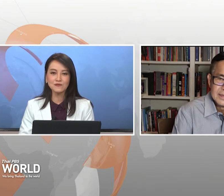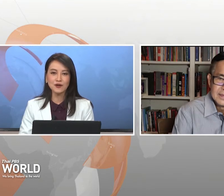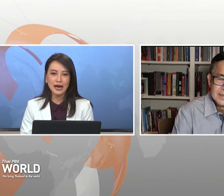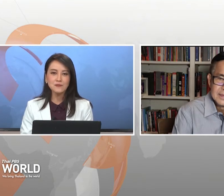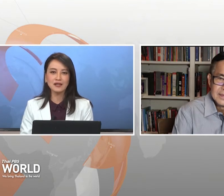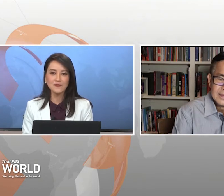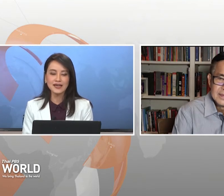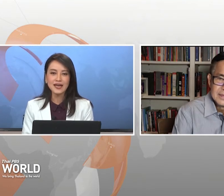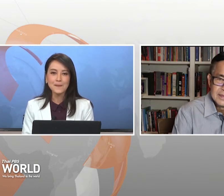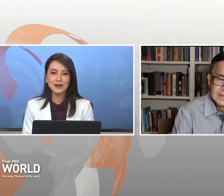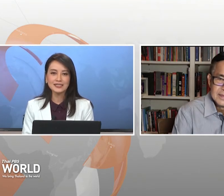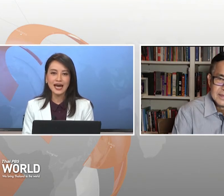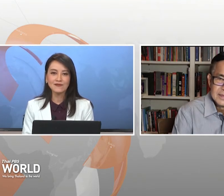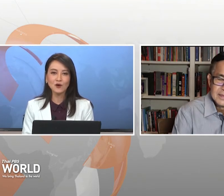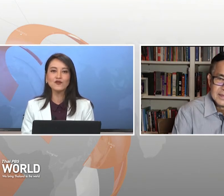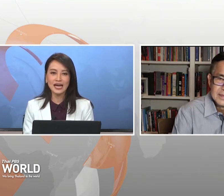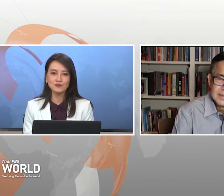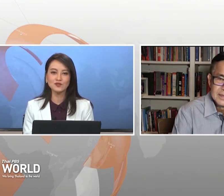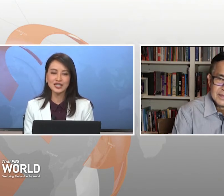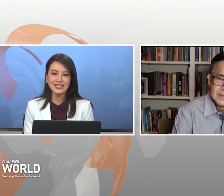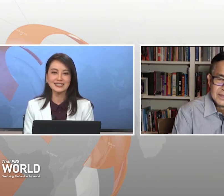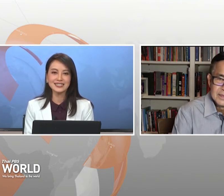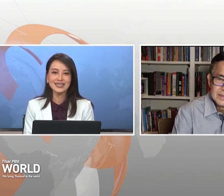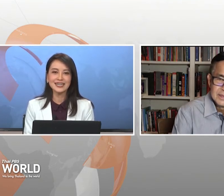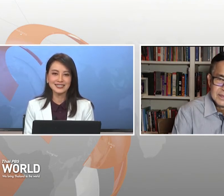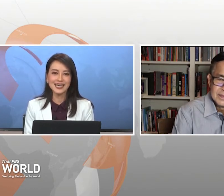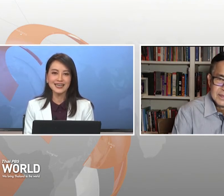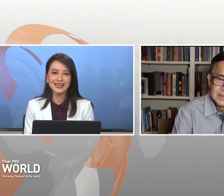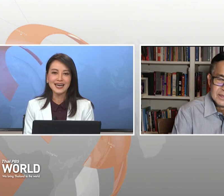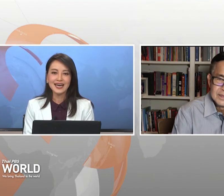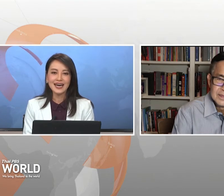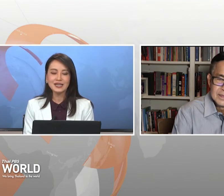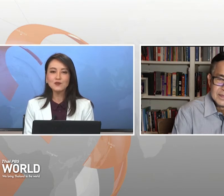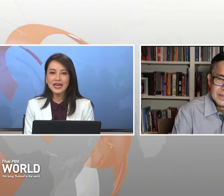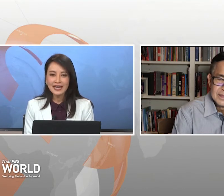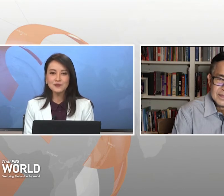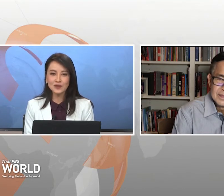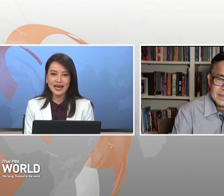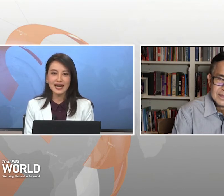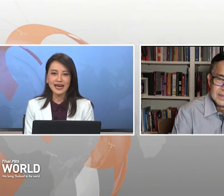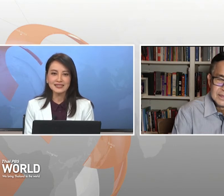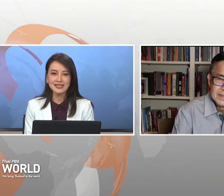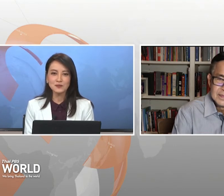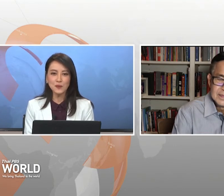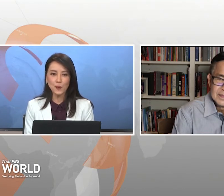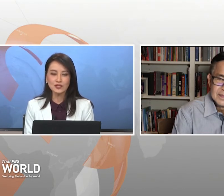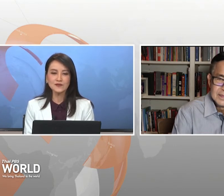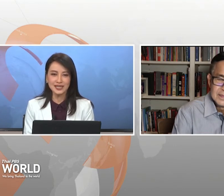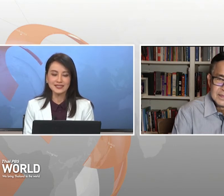vocabulary but they have overcome challenge each day and Khunnat Vunnak has this report for us.